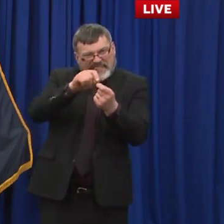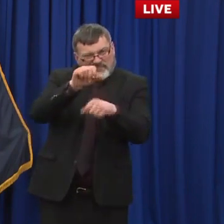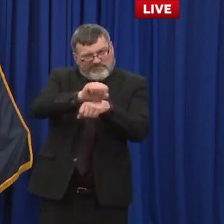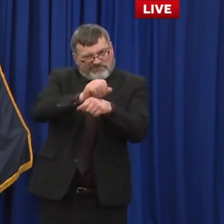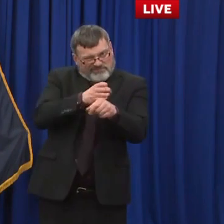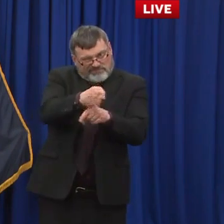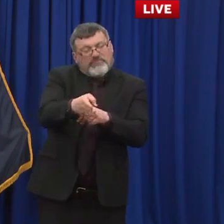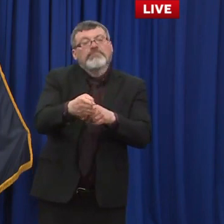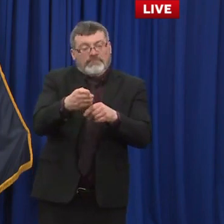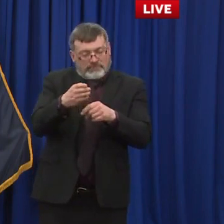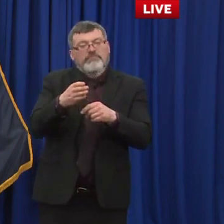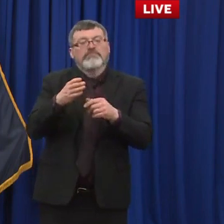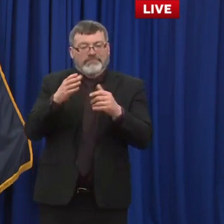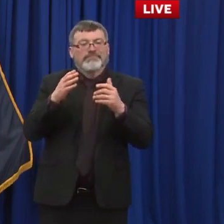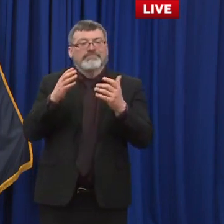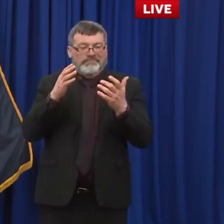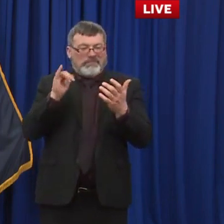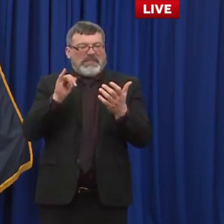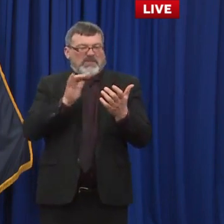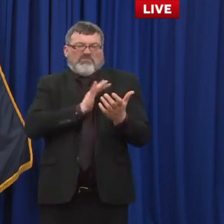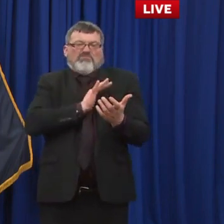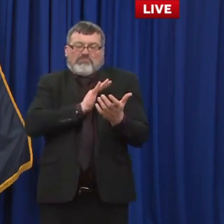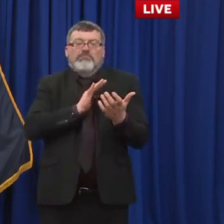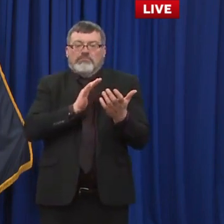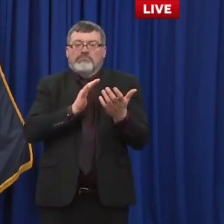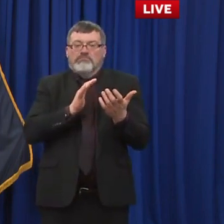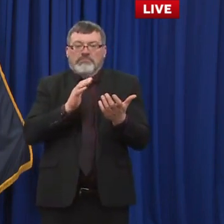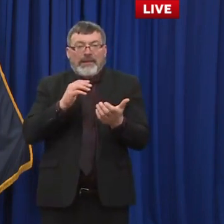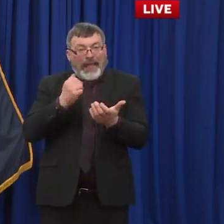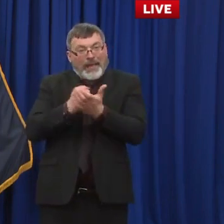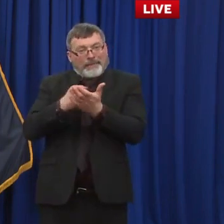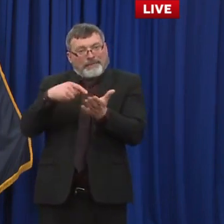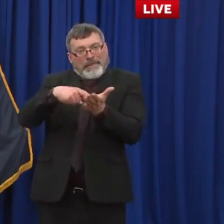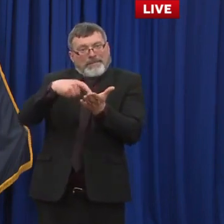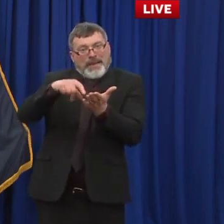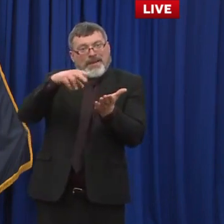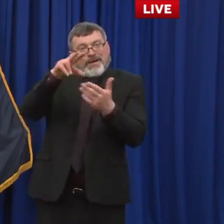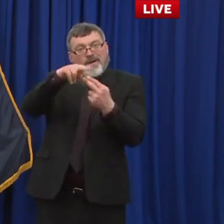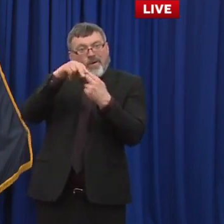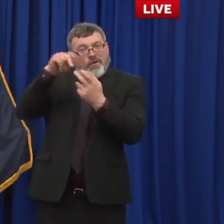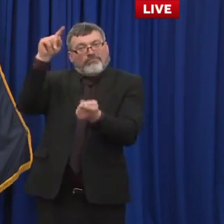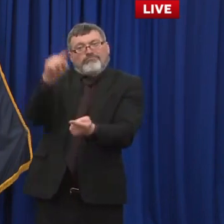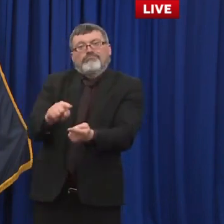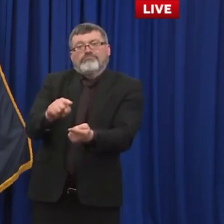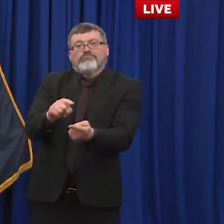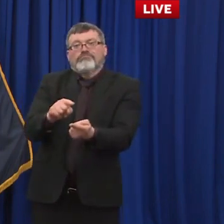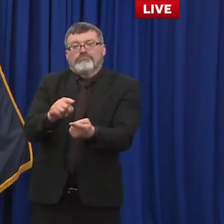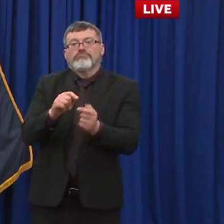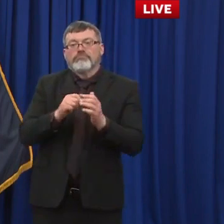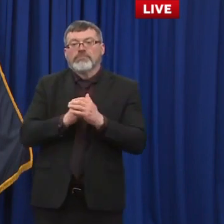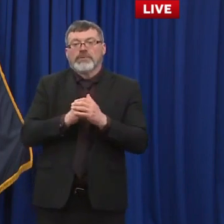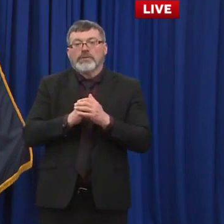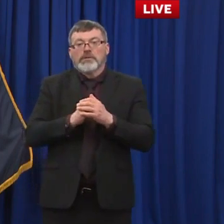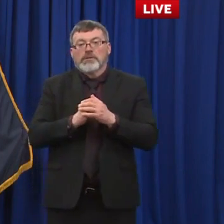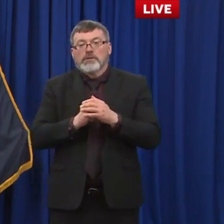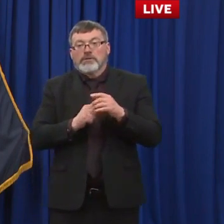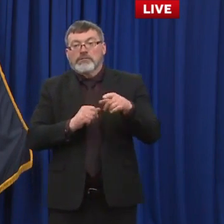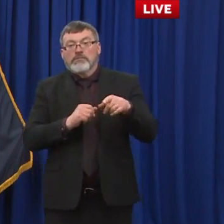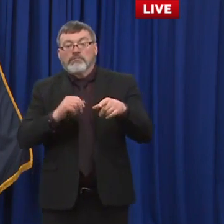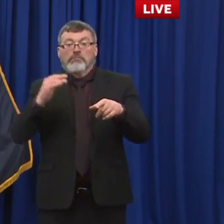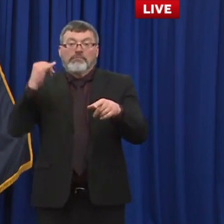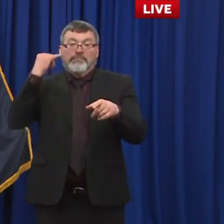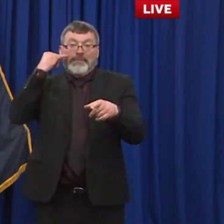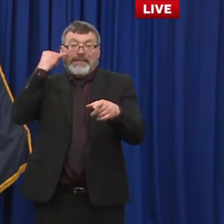college or or the university system here another reason why i want to join those two systems together and and find a lot of synergy i think that programs like that can be that much more